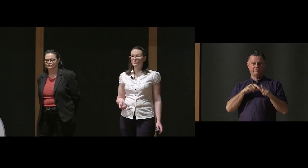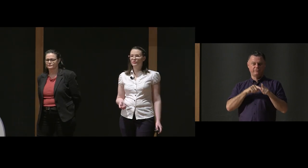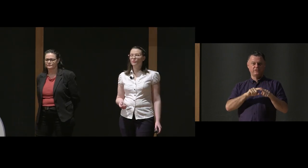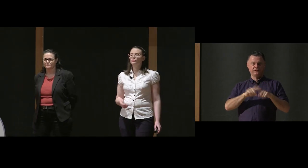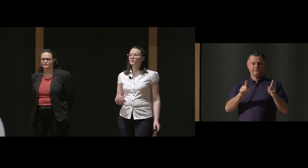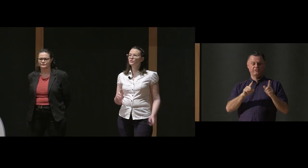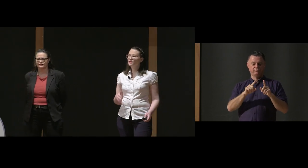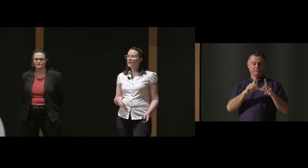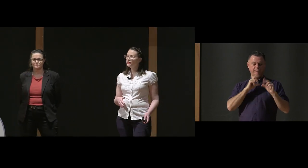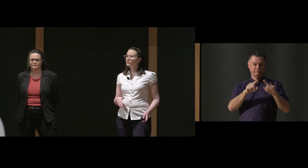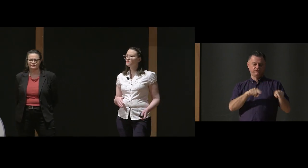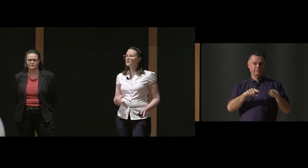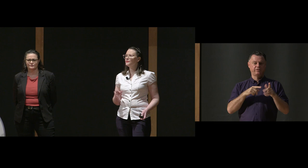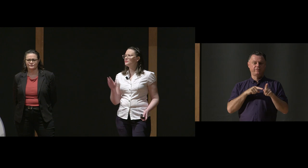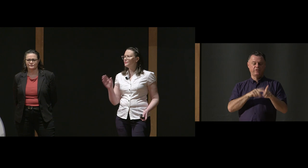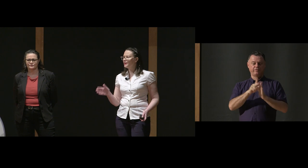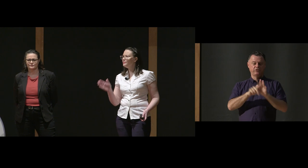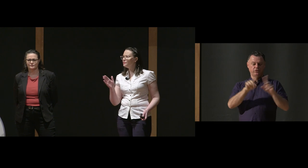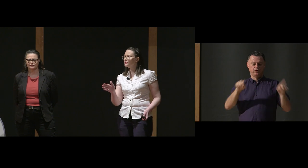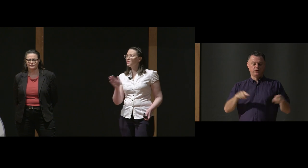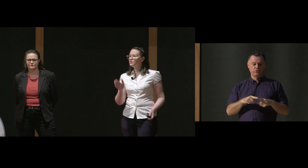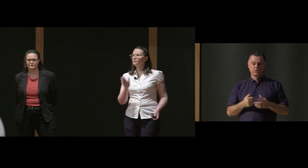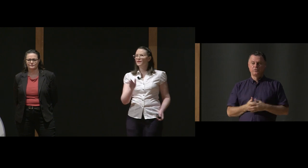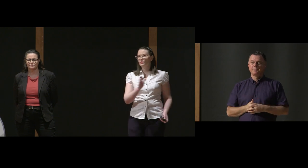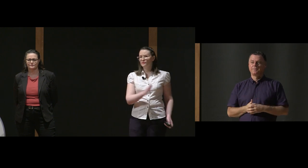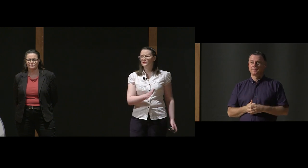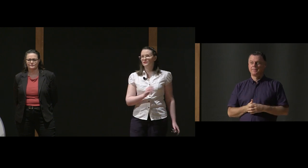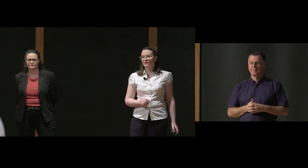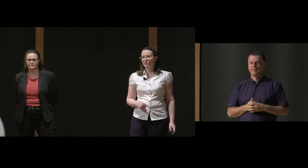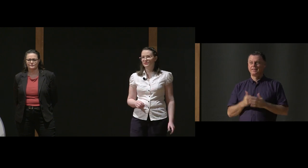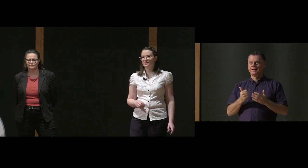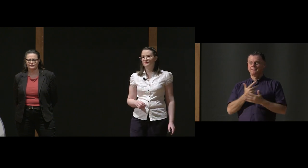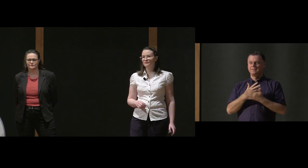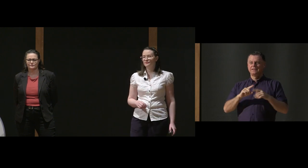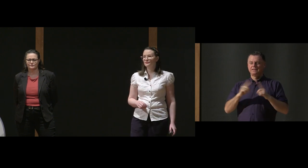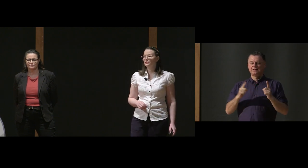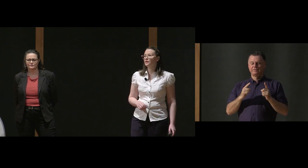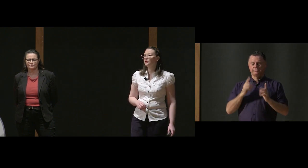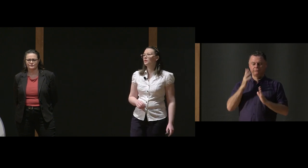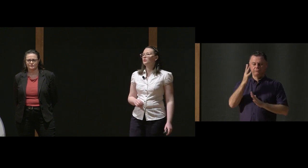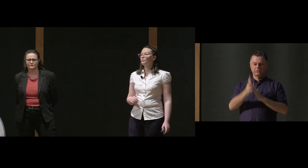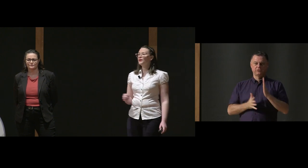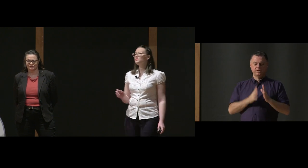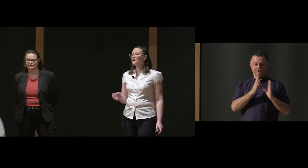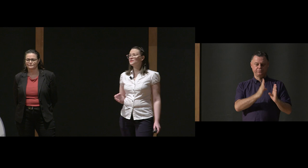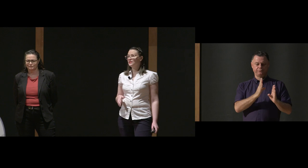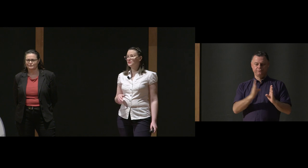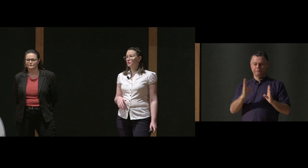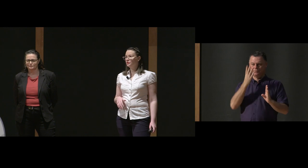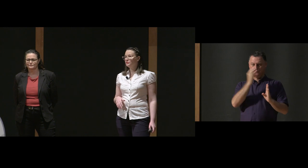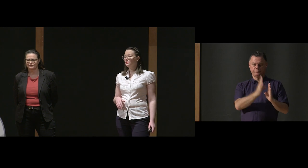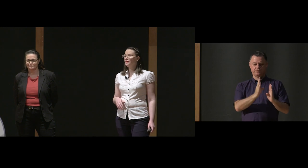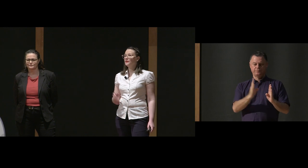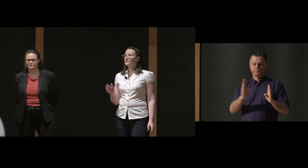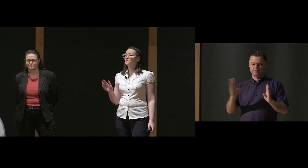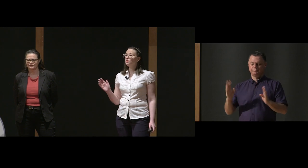video stream, which you can imagine as being split up into a number of still images. What our device needs